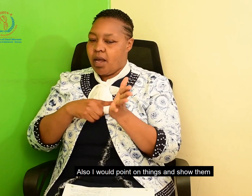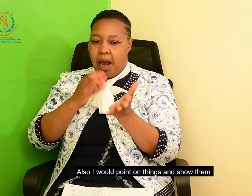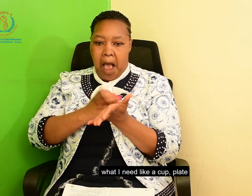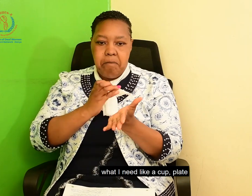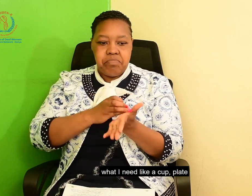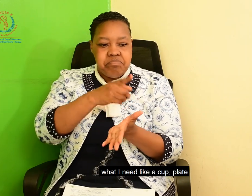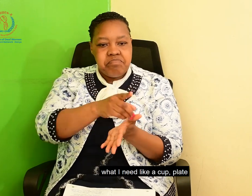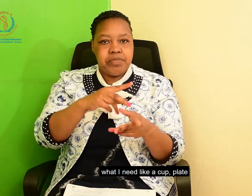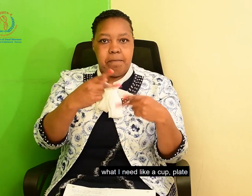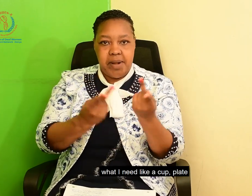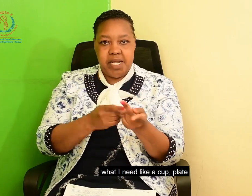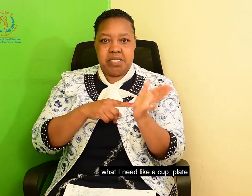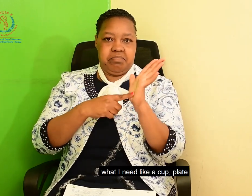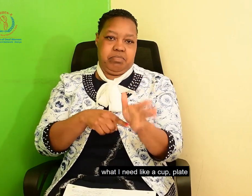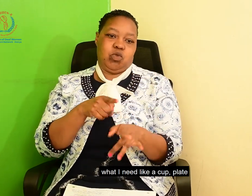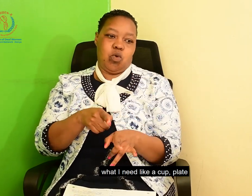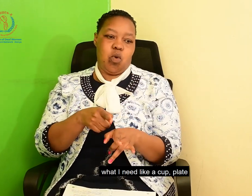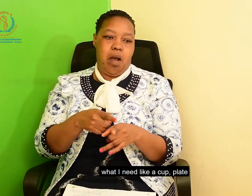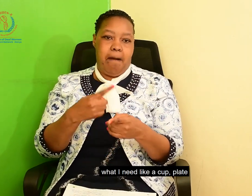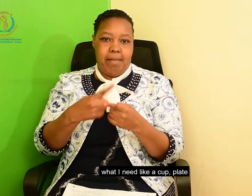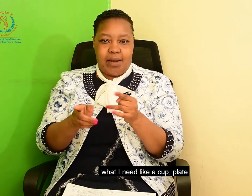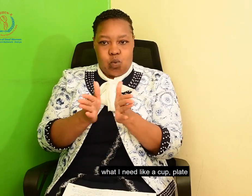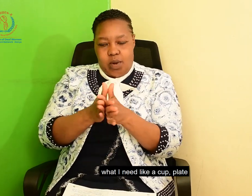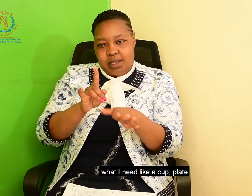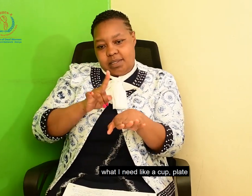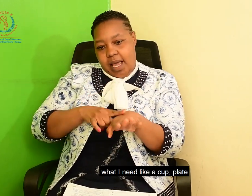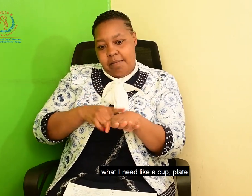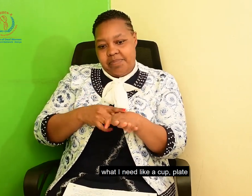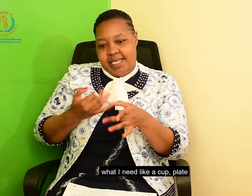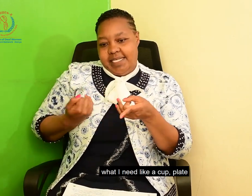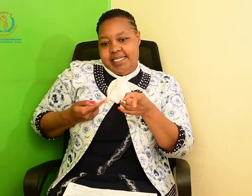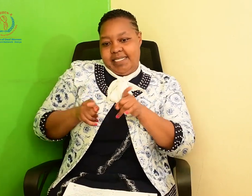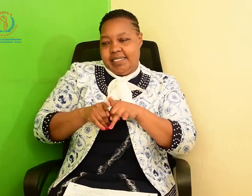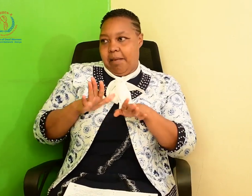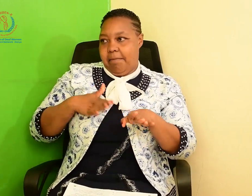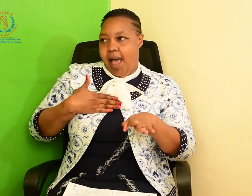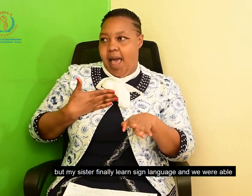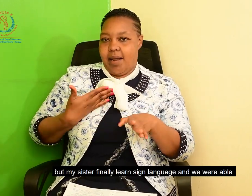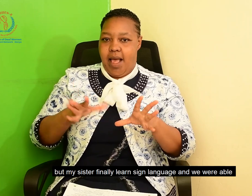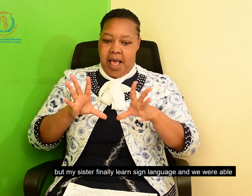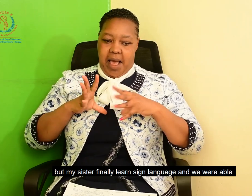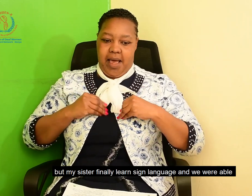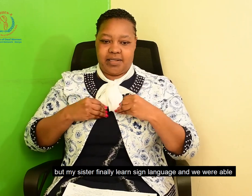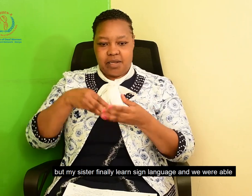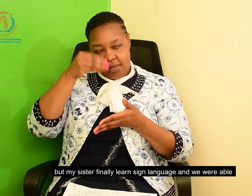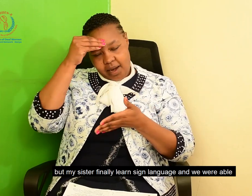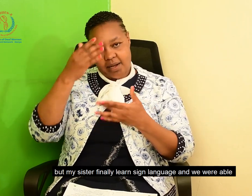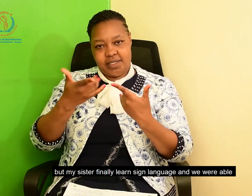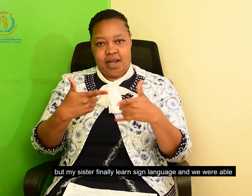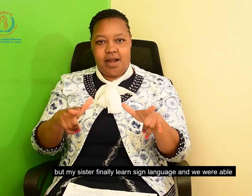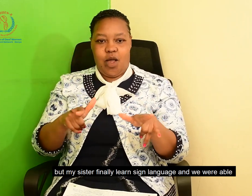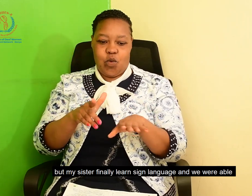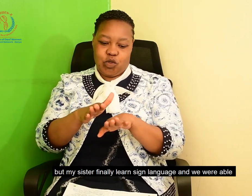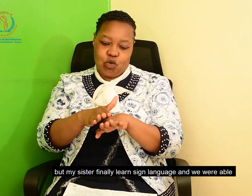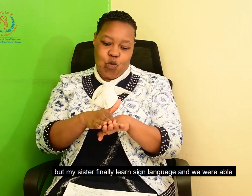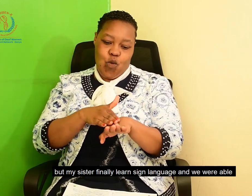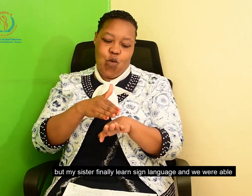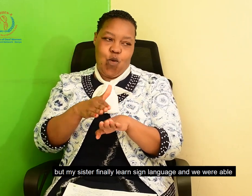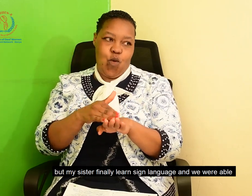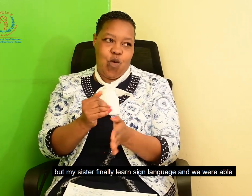them what I need. If I wanted a cup, I wanted a plate, would always point them. But my sister finally accepted to learn sign language.